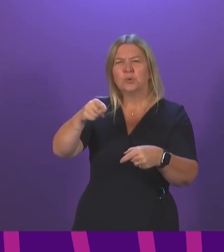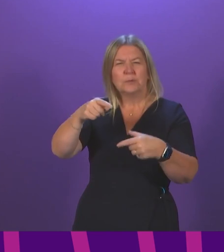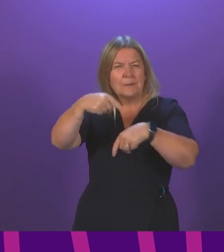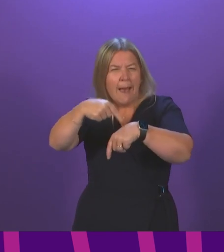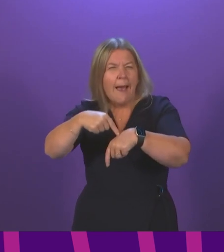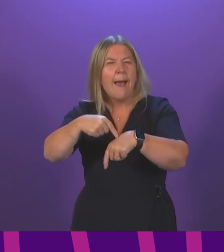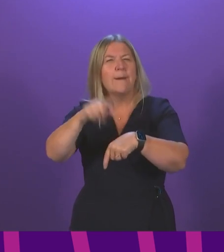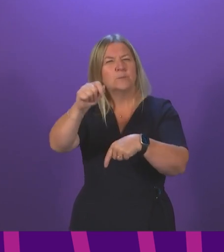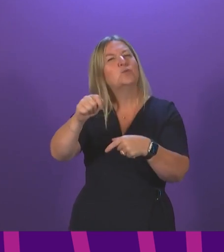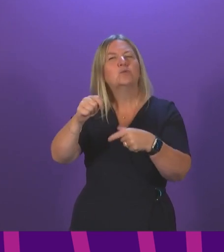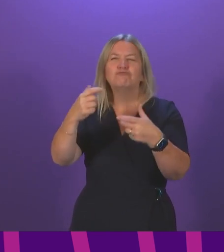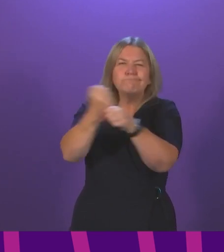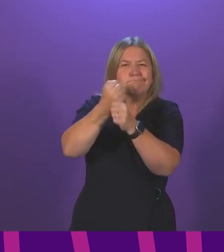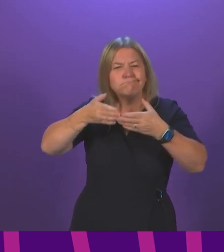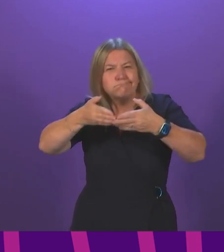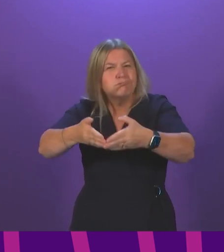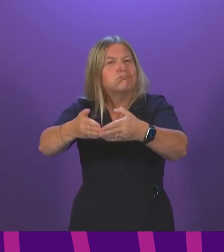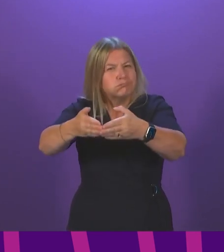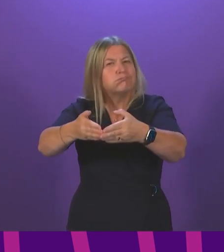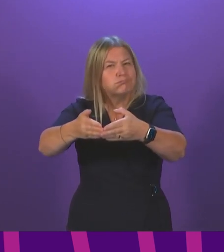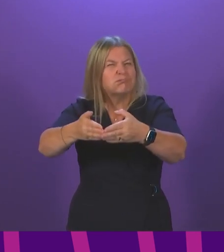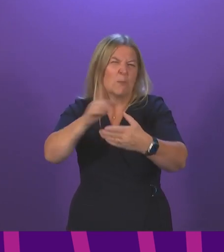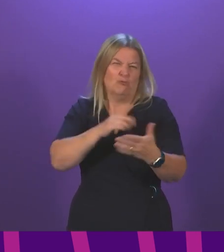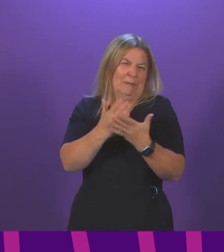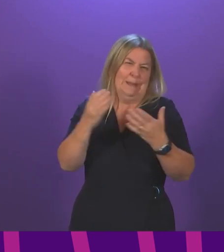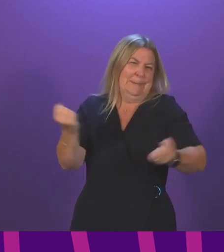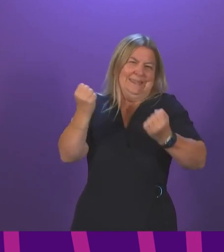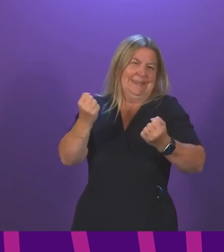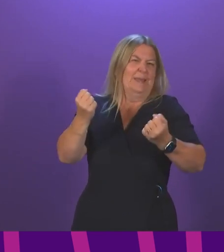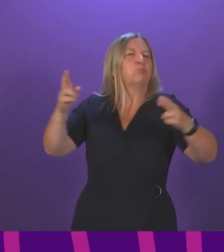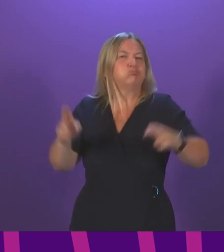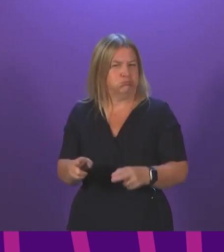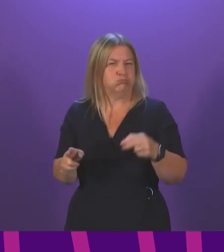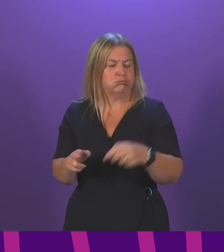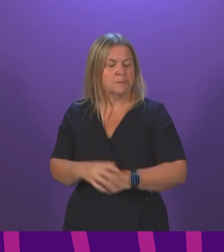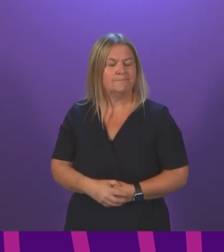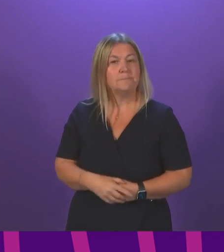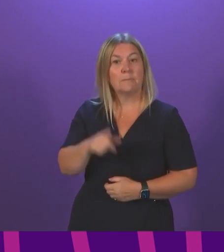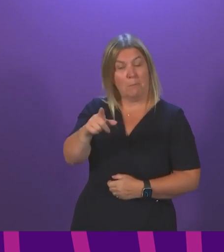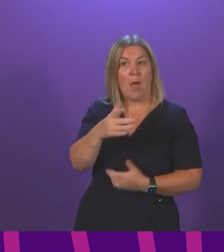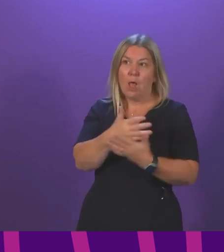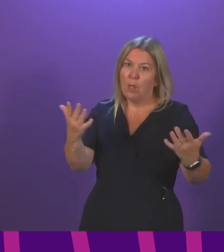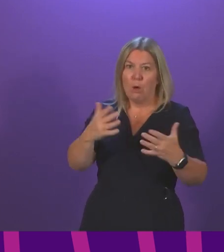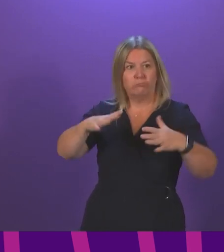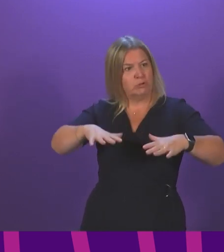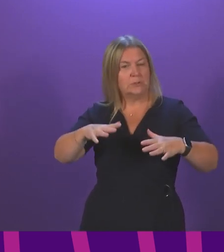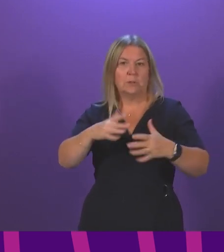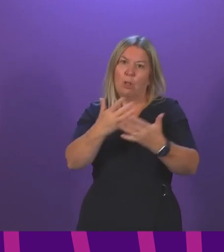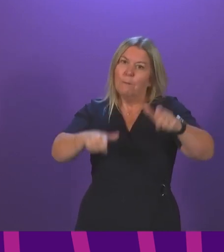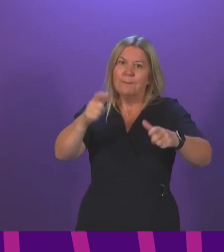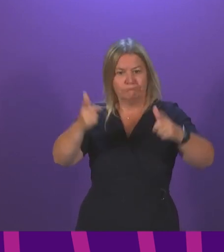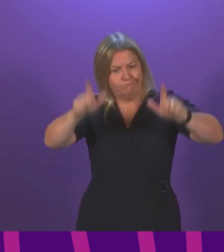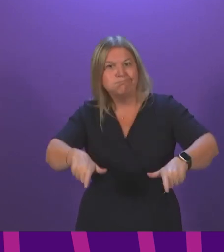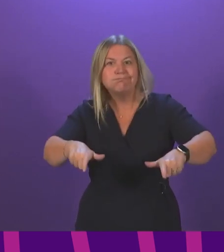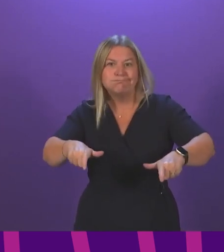refit vessels as the tourist season comes to an end. However, with continued demand for staycations, it seems likely Scotland's islands